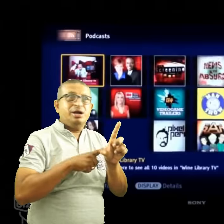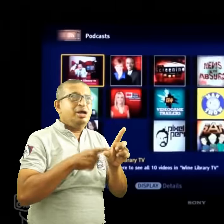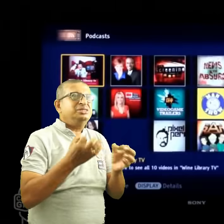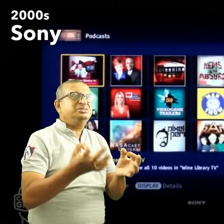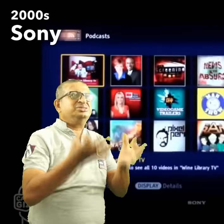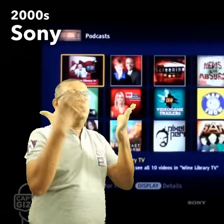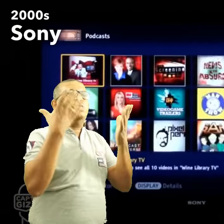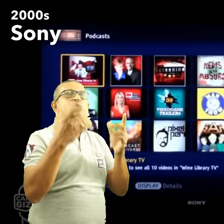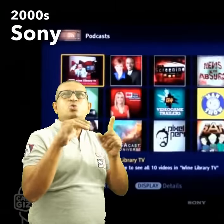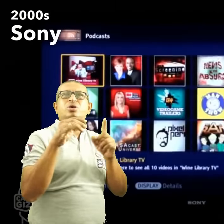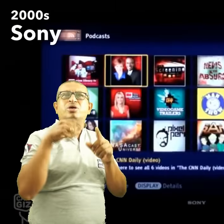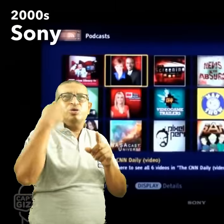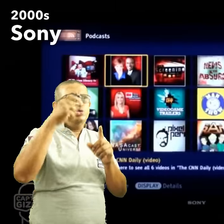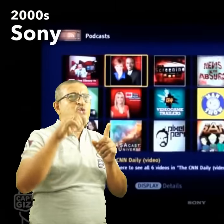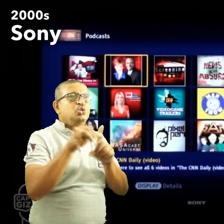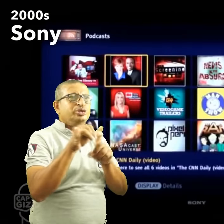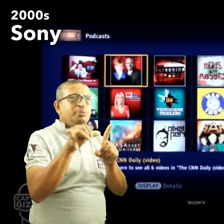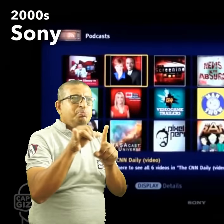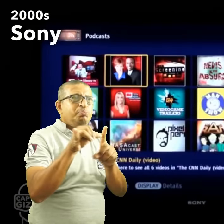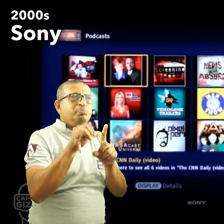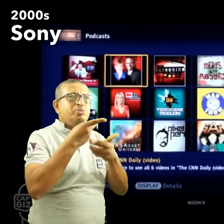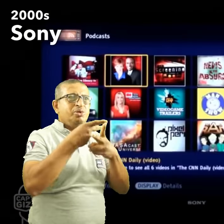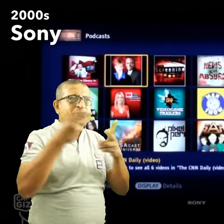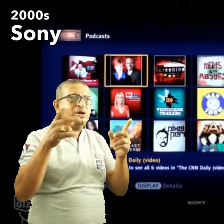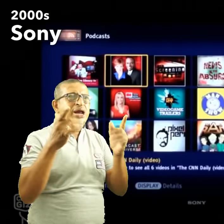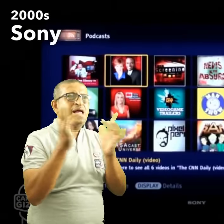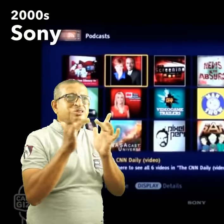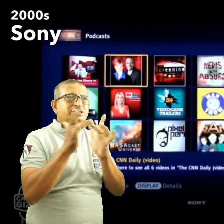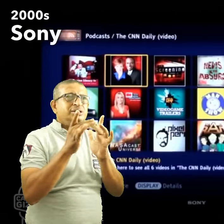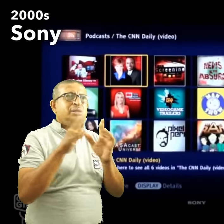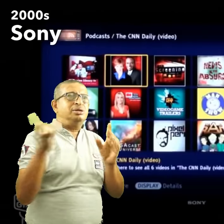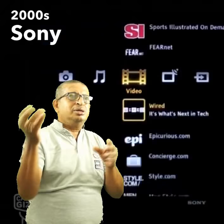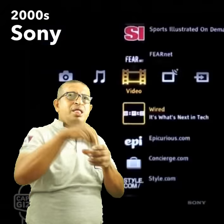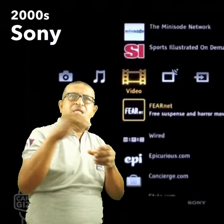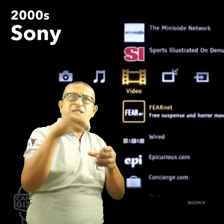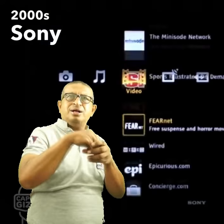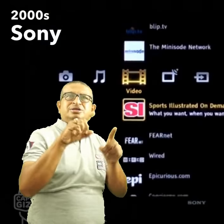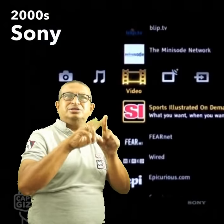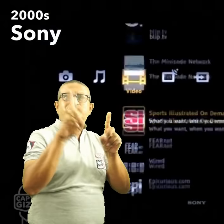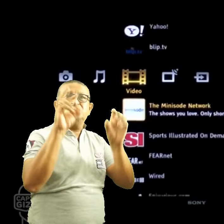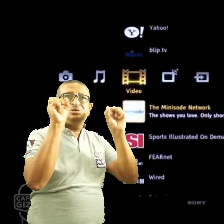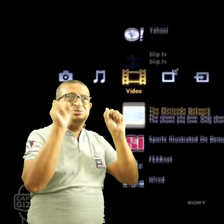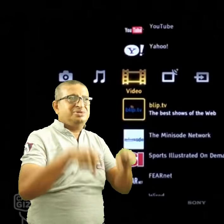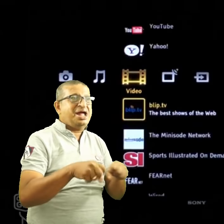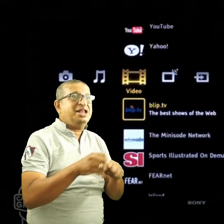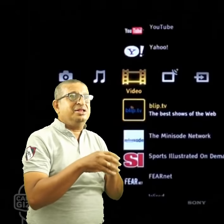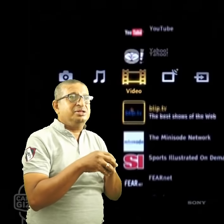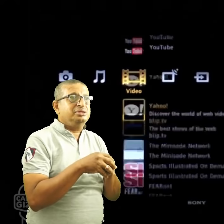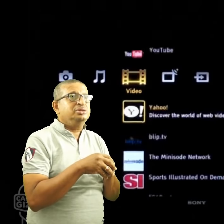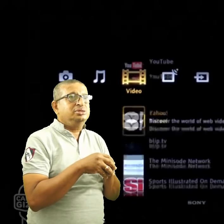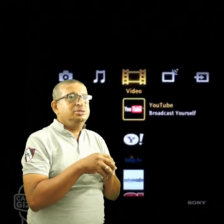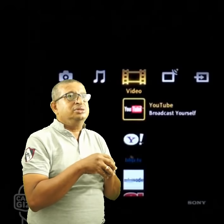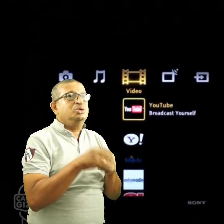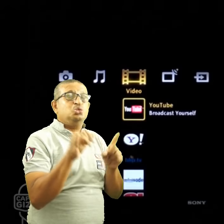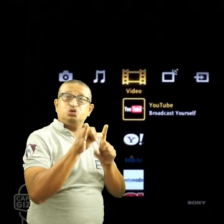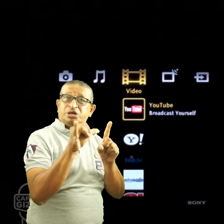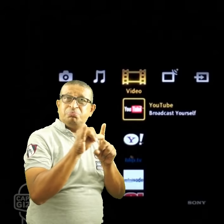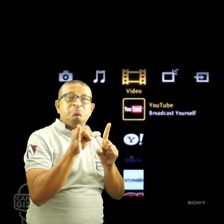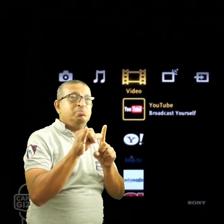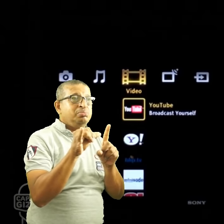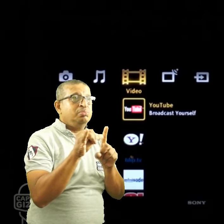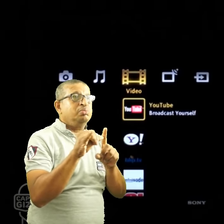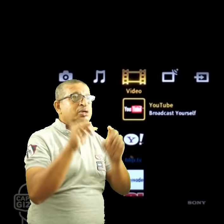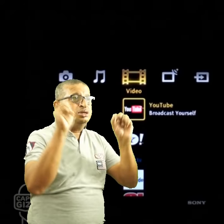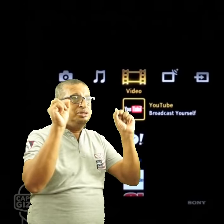Through the decade, HD TVs became pretty smart. They were able to display content from your computer, as well as connect to different